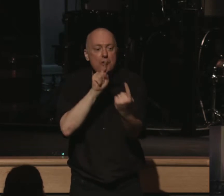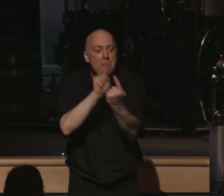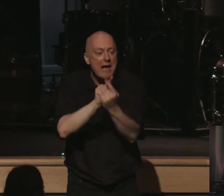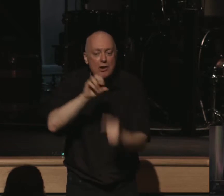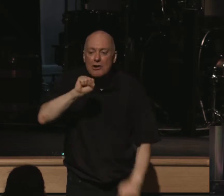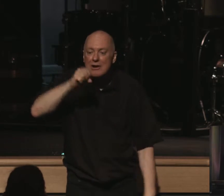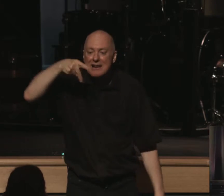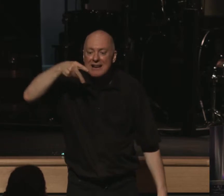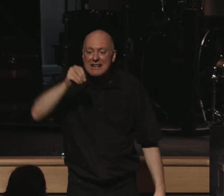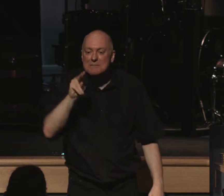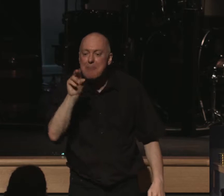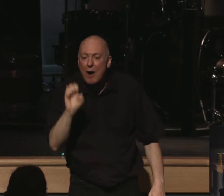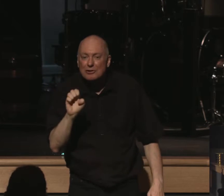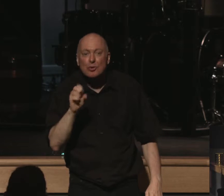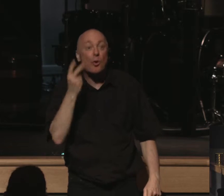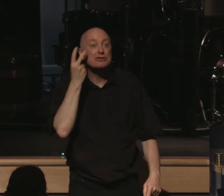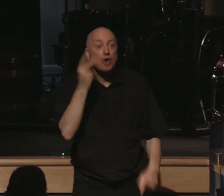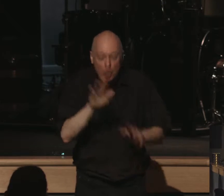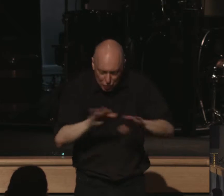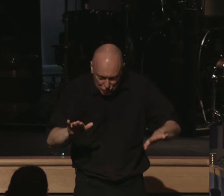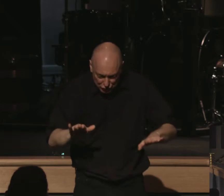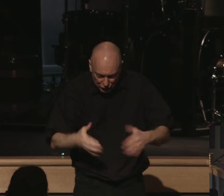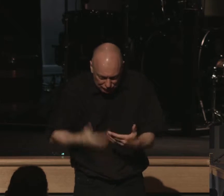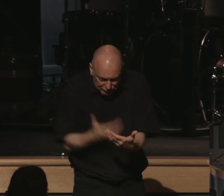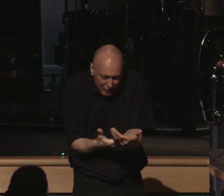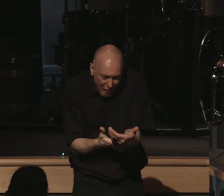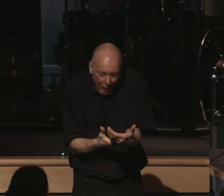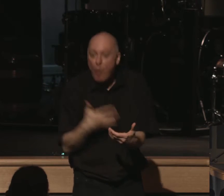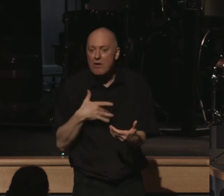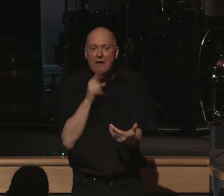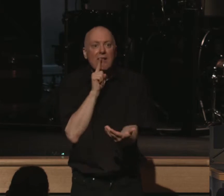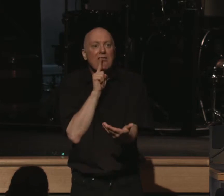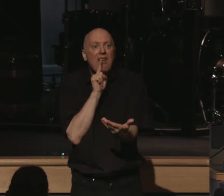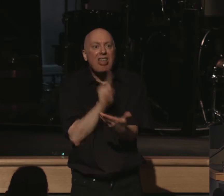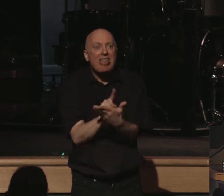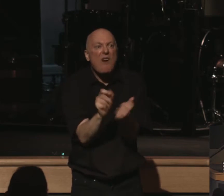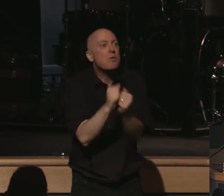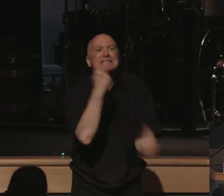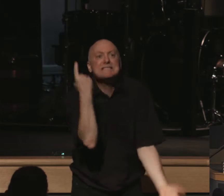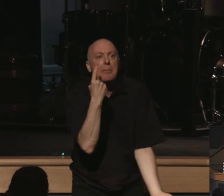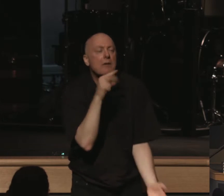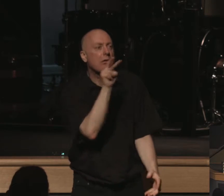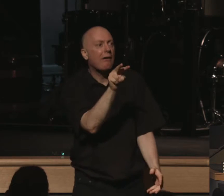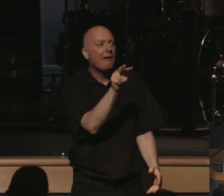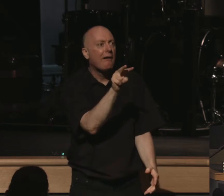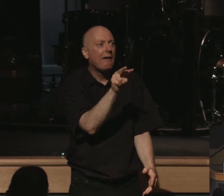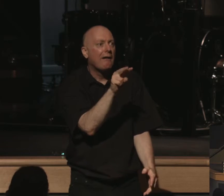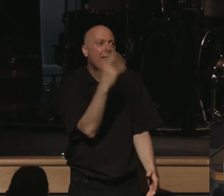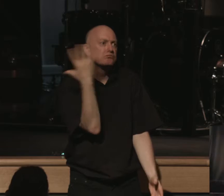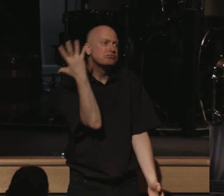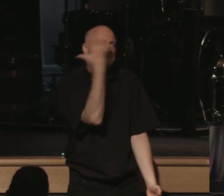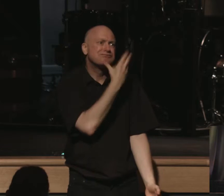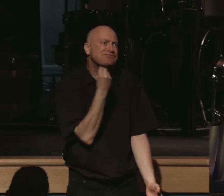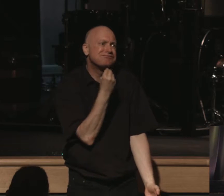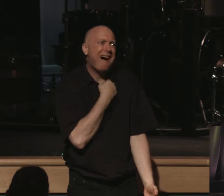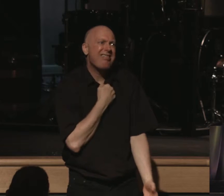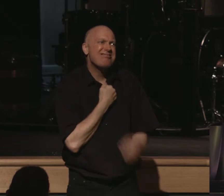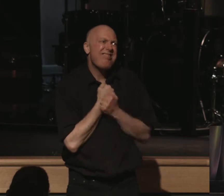your spouse or the day you saw your children or the day you fell in love with something. You looked at it and said, it's lovely. I love